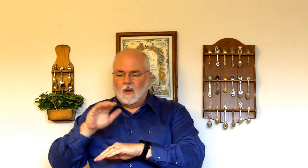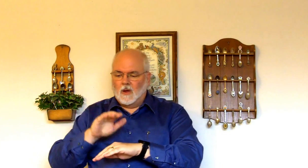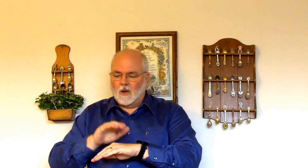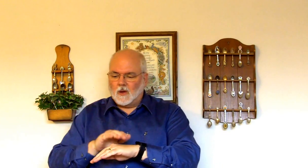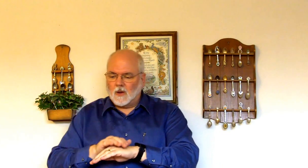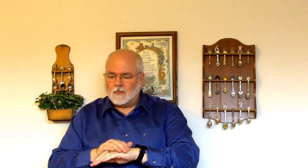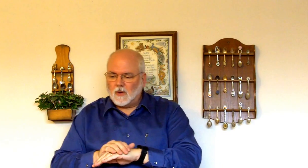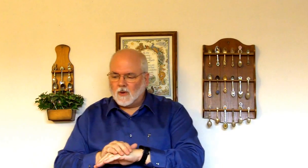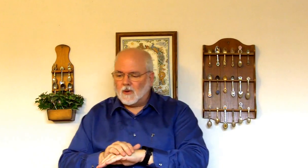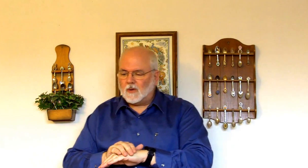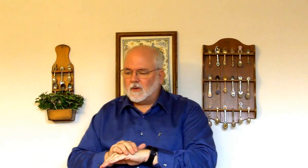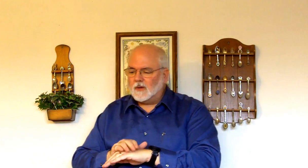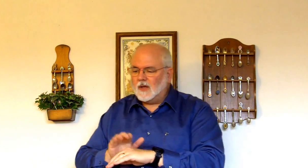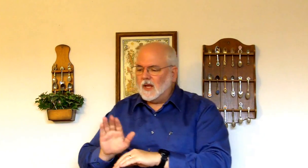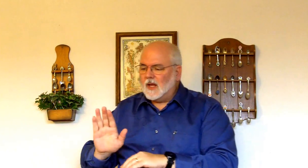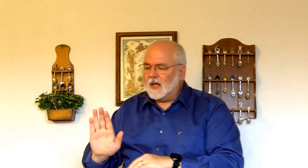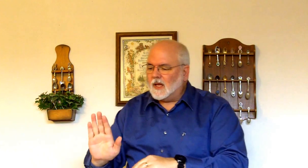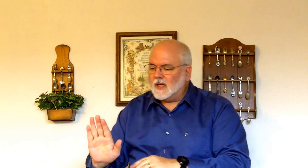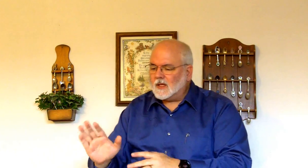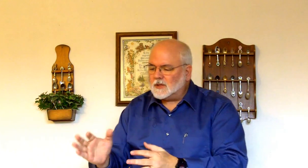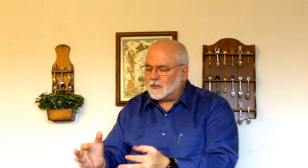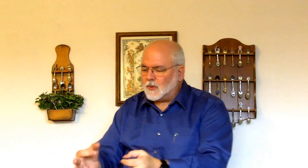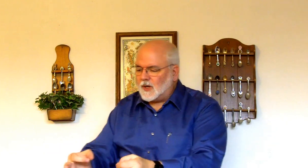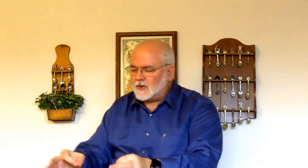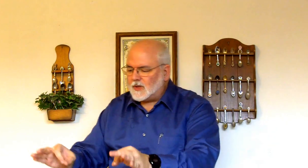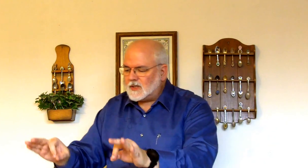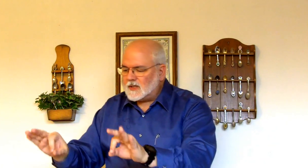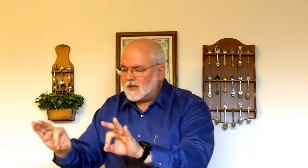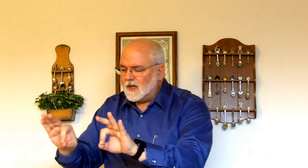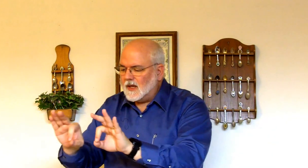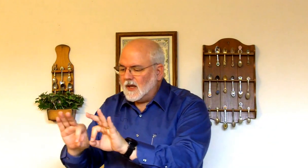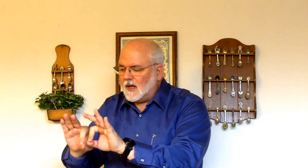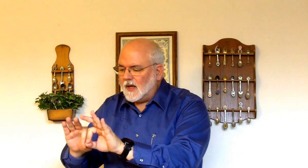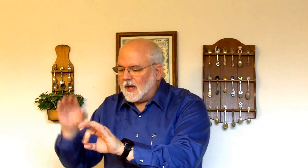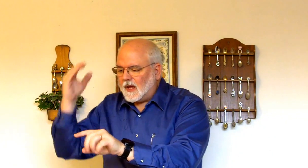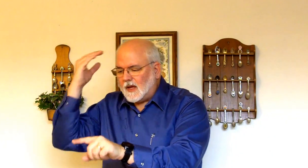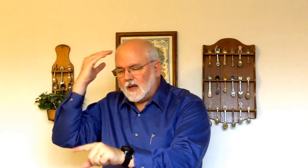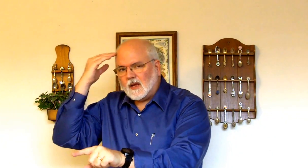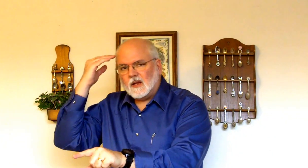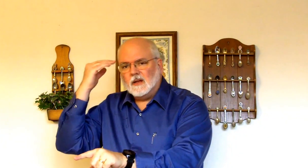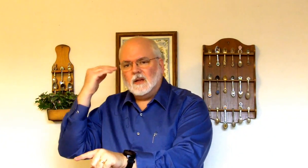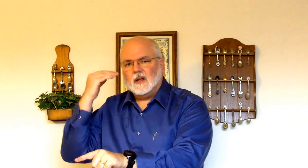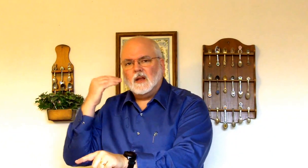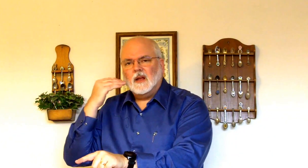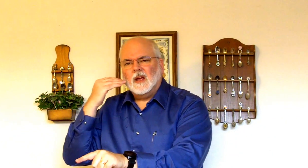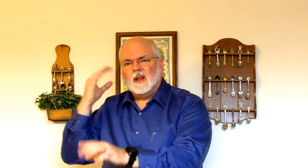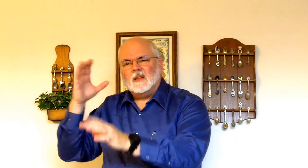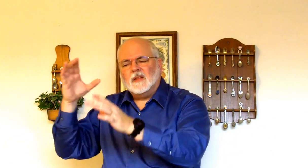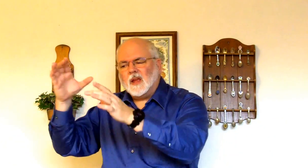upon his precious head they